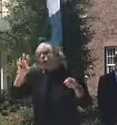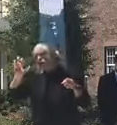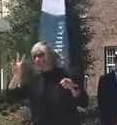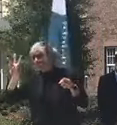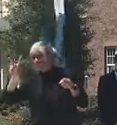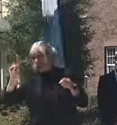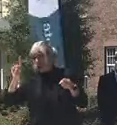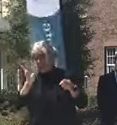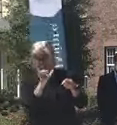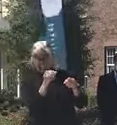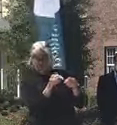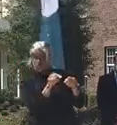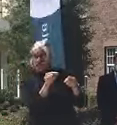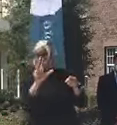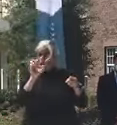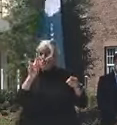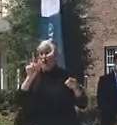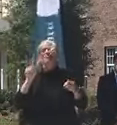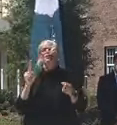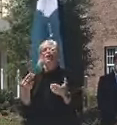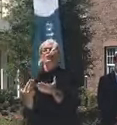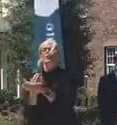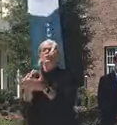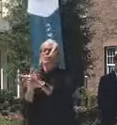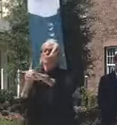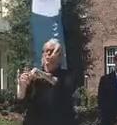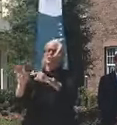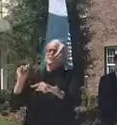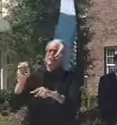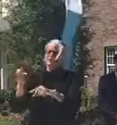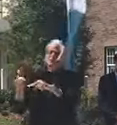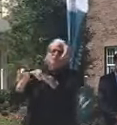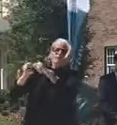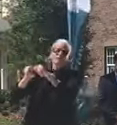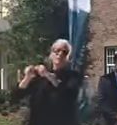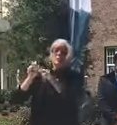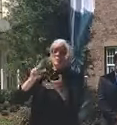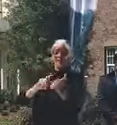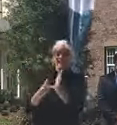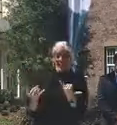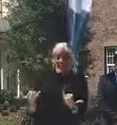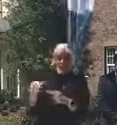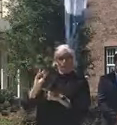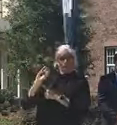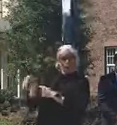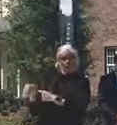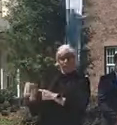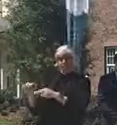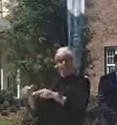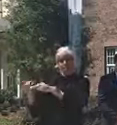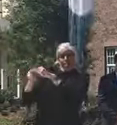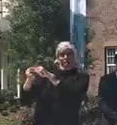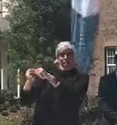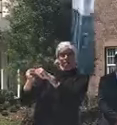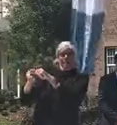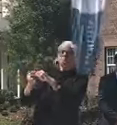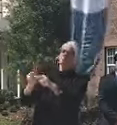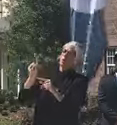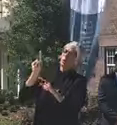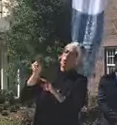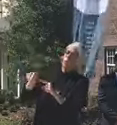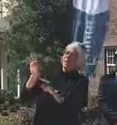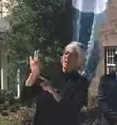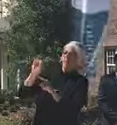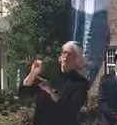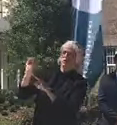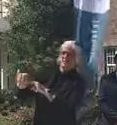have been new positive cases. So the percent positive roughly, I think, is going to be about 1.9 percent.